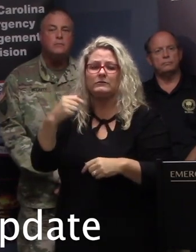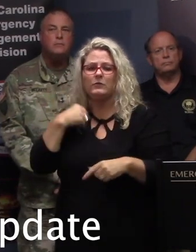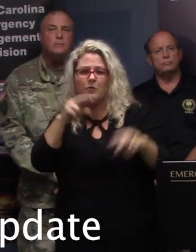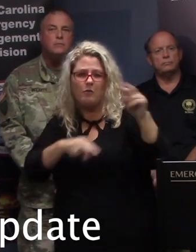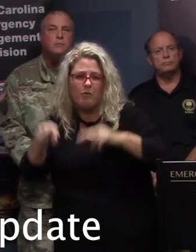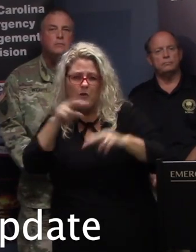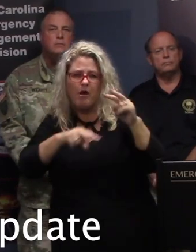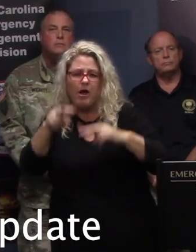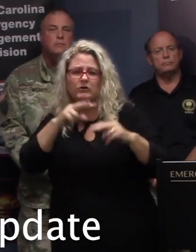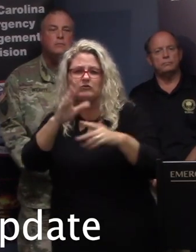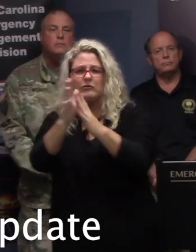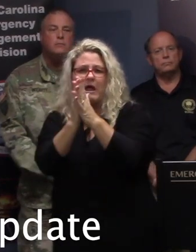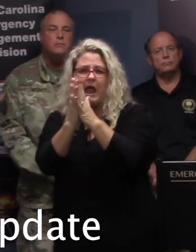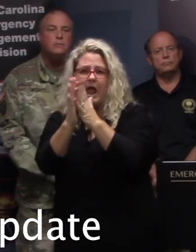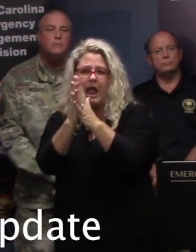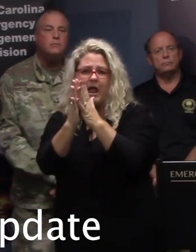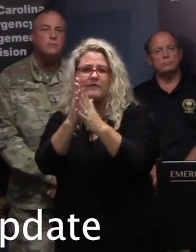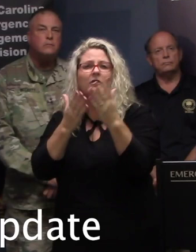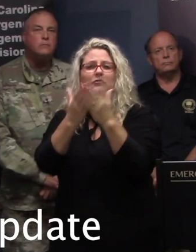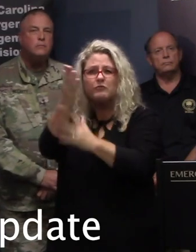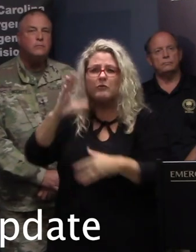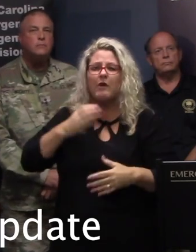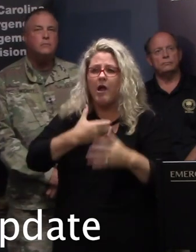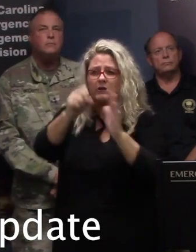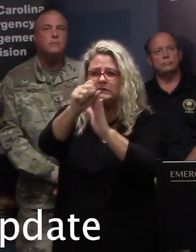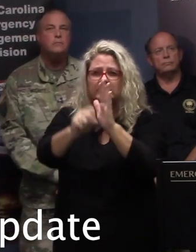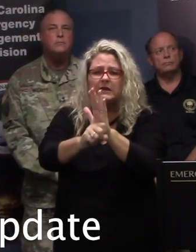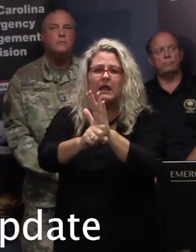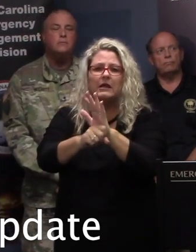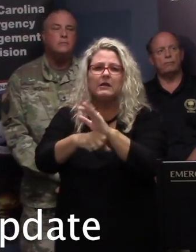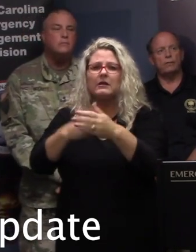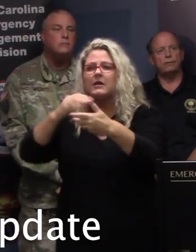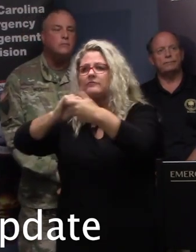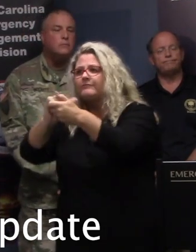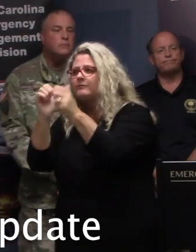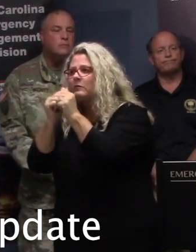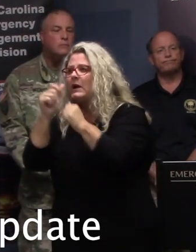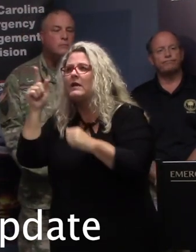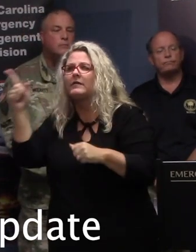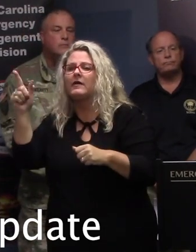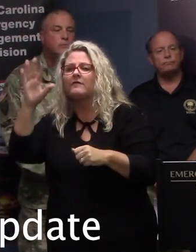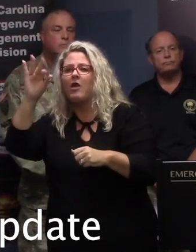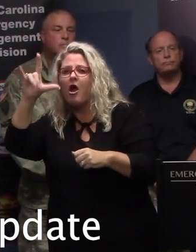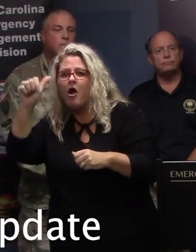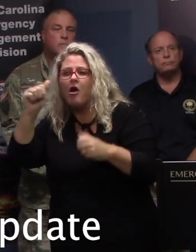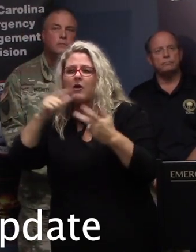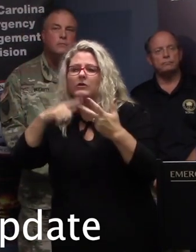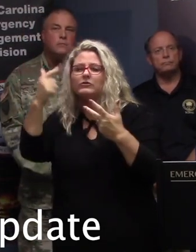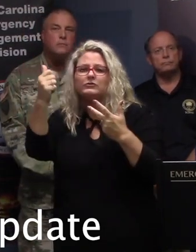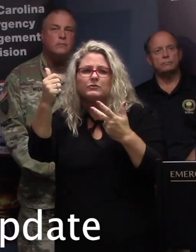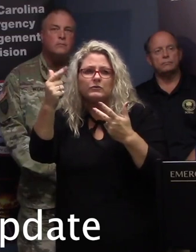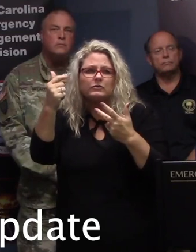flows in the state as well as through the state, coordinating with our partners in Florida and Georgia